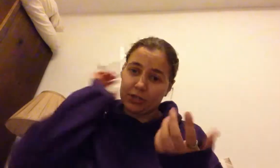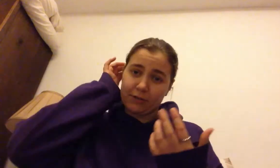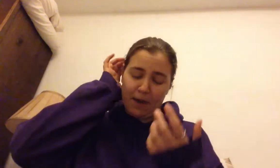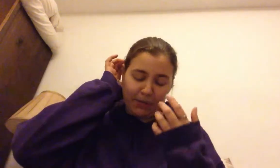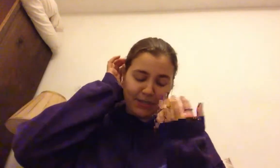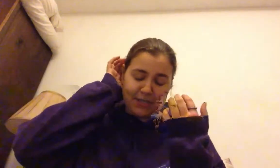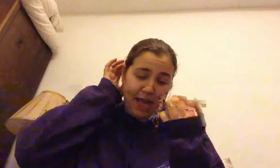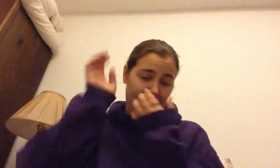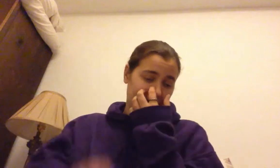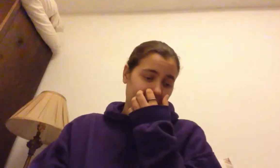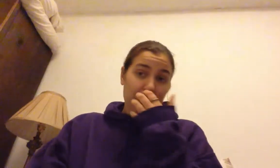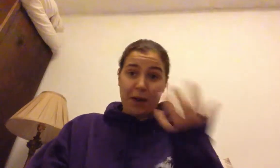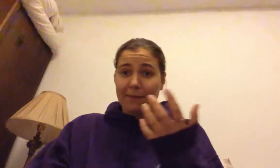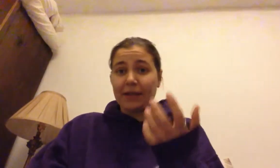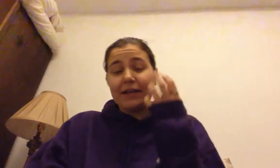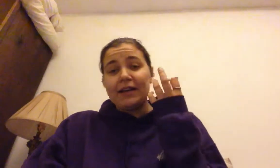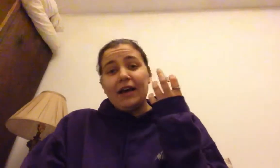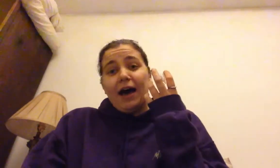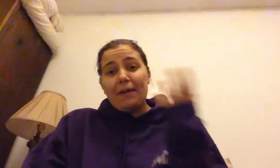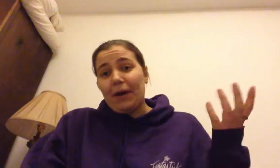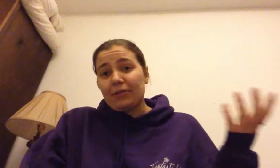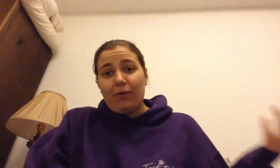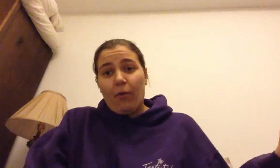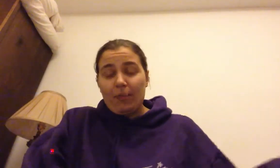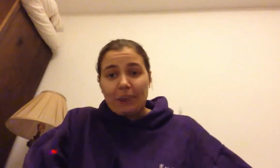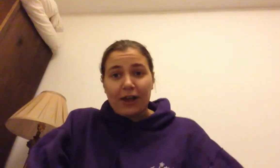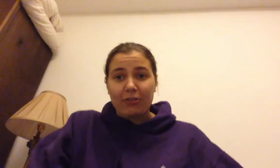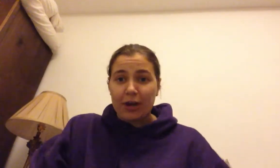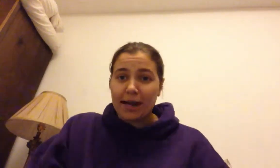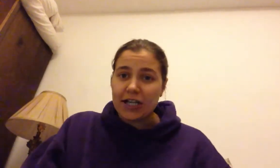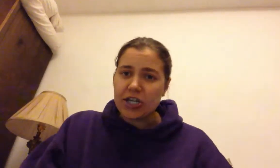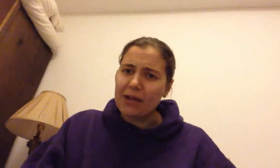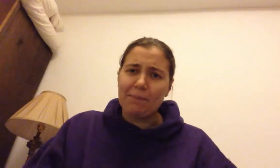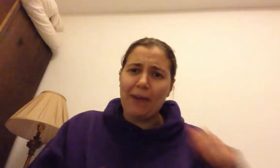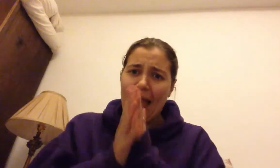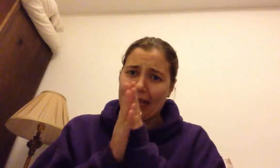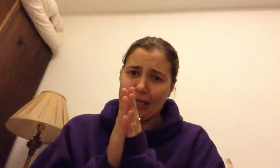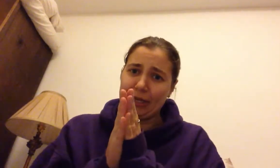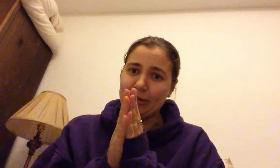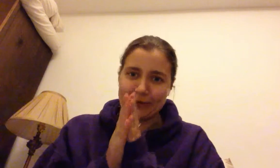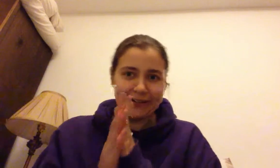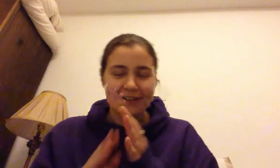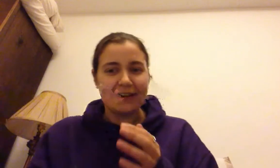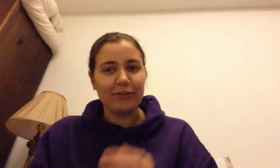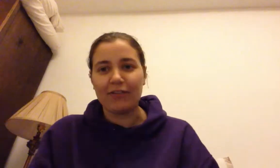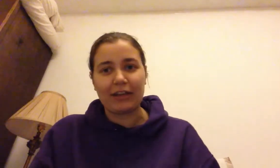on ramblings today and ramble about where my thoughts are on PhD and beg you that if you have any